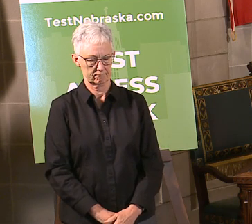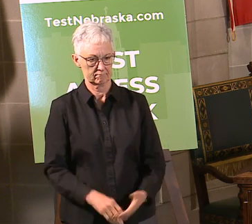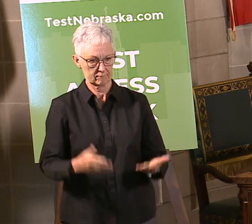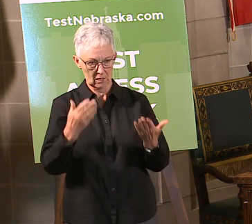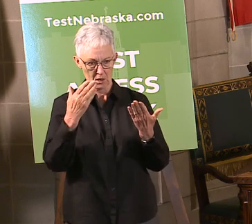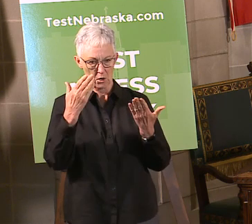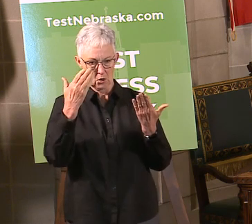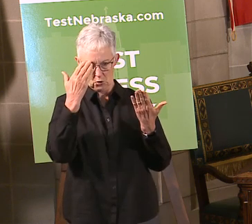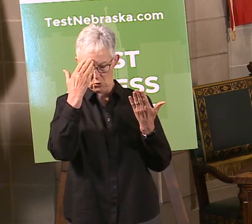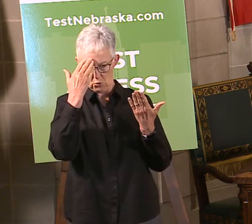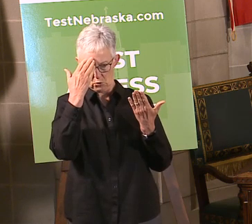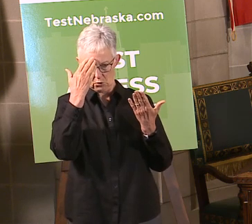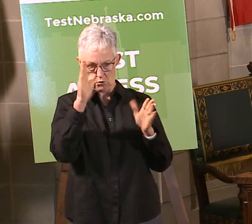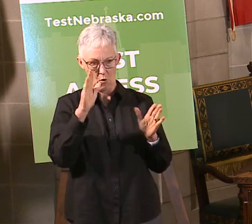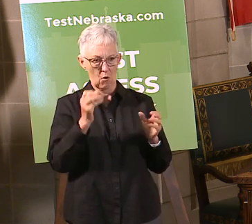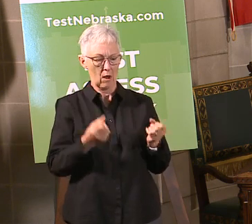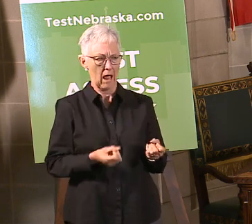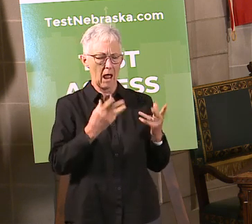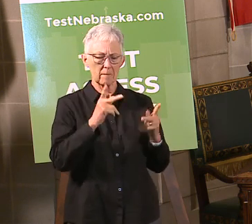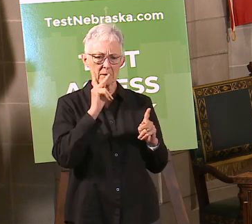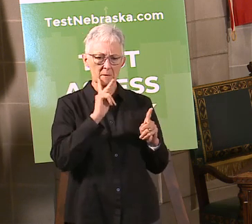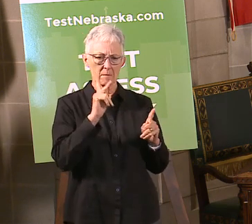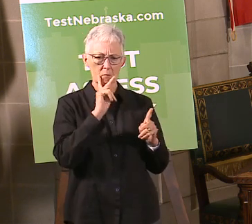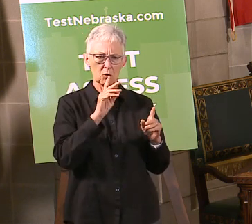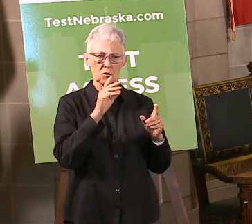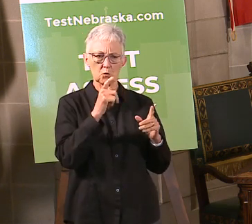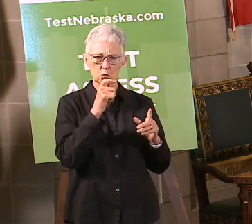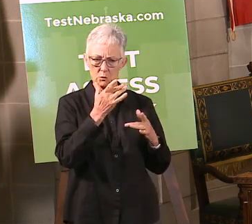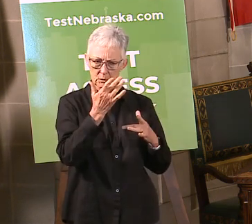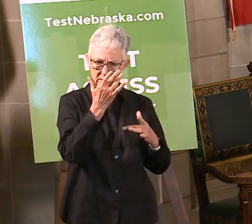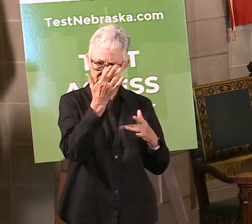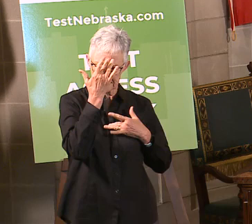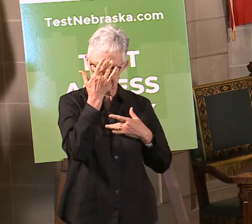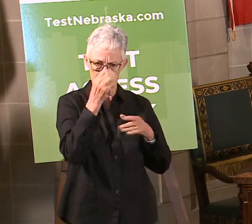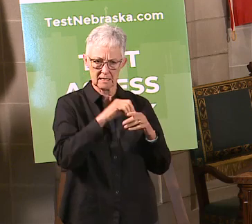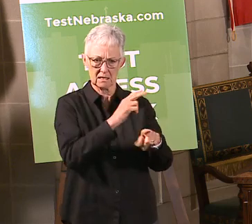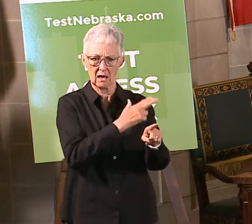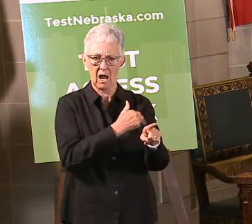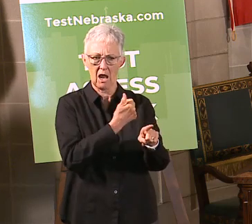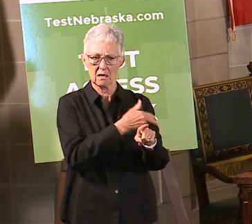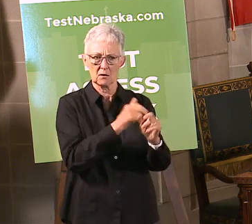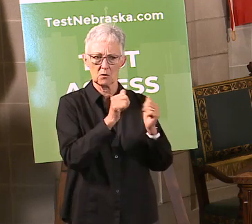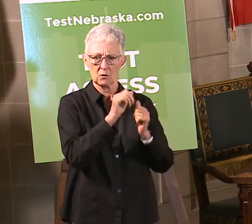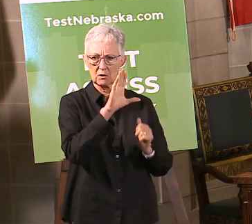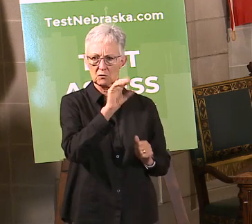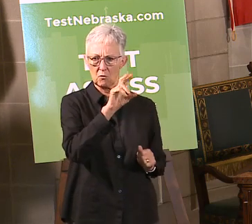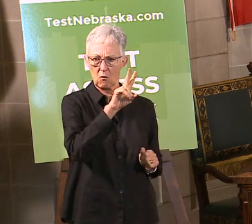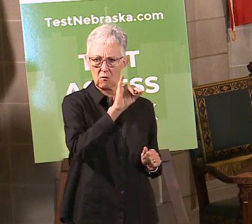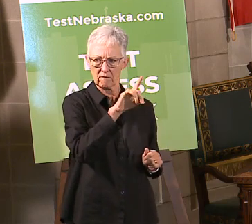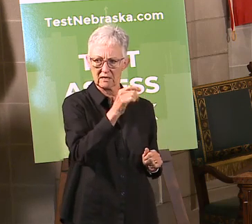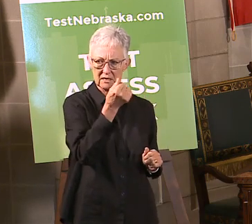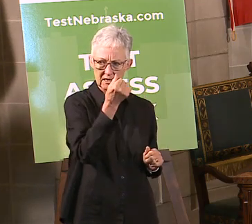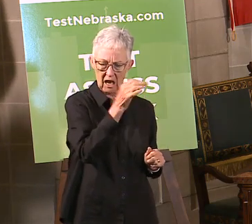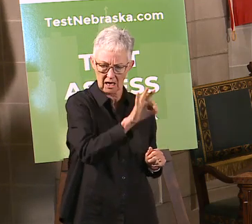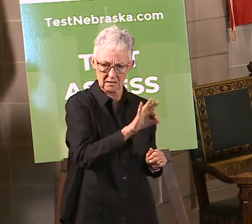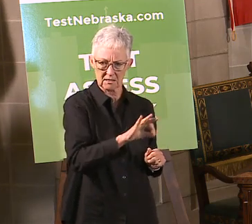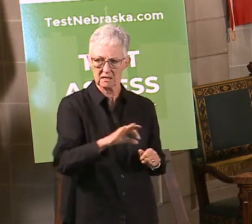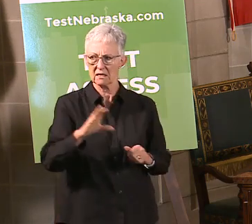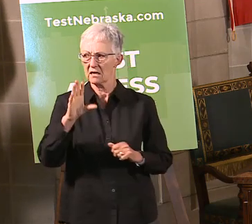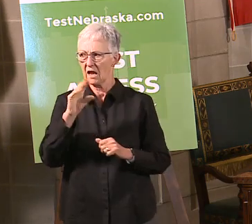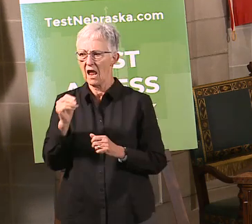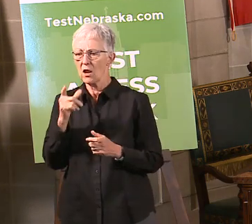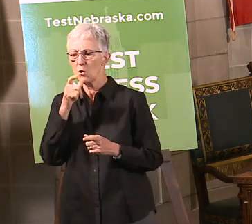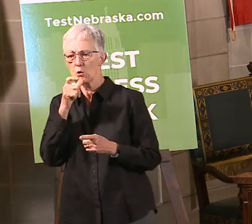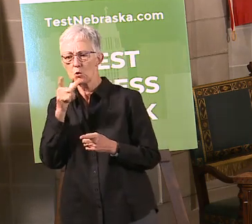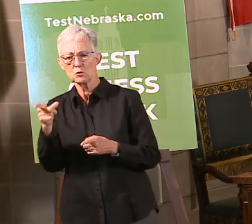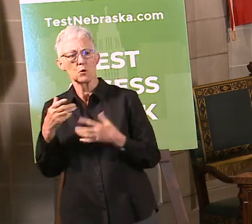the number of recoveries. Our local health department apparently, our local health department staff with only three people, tells us they don't have the